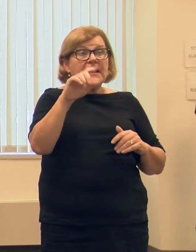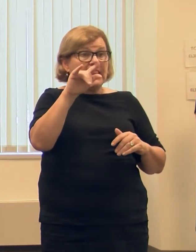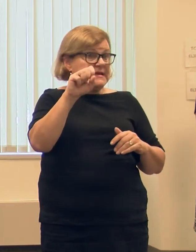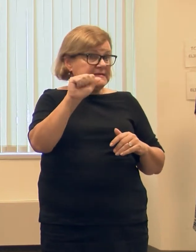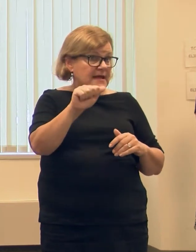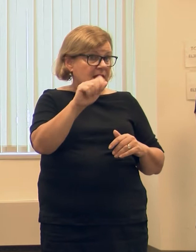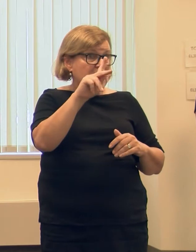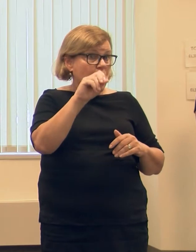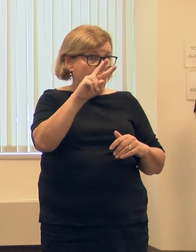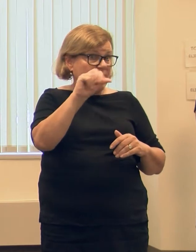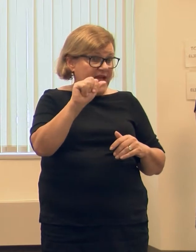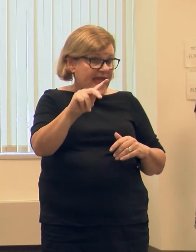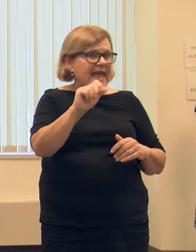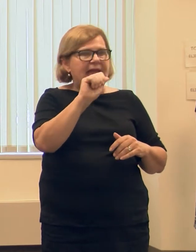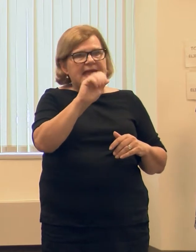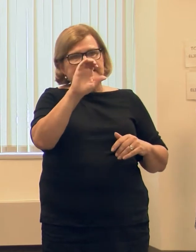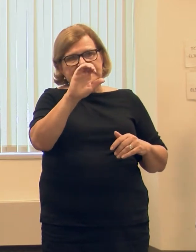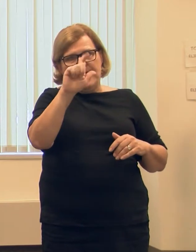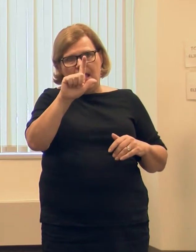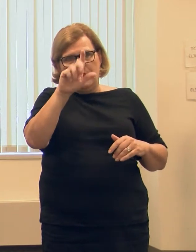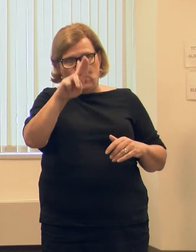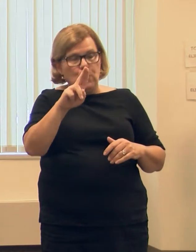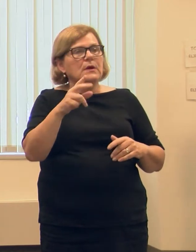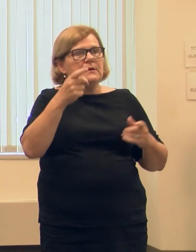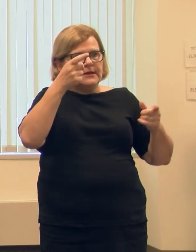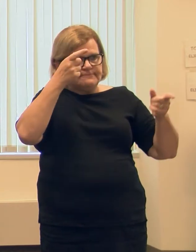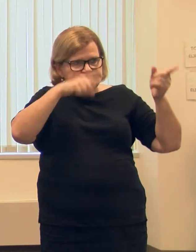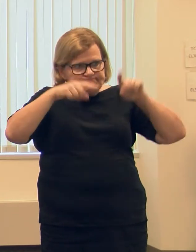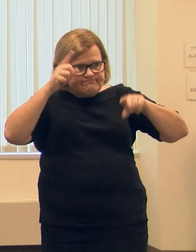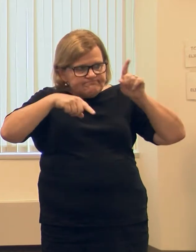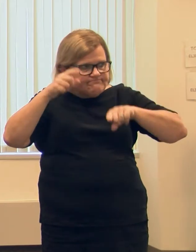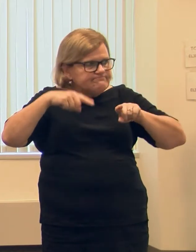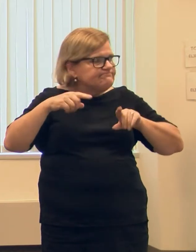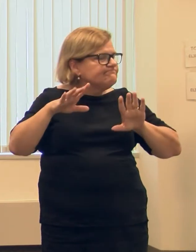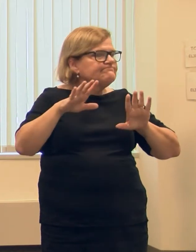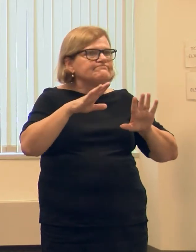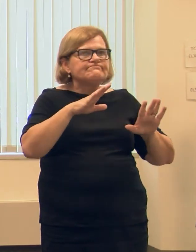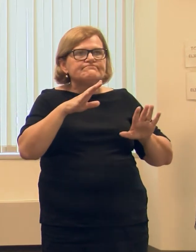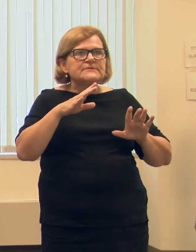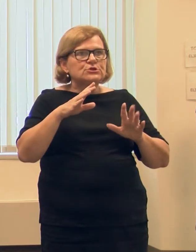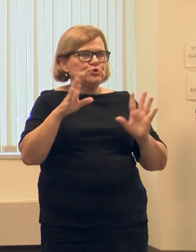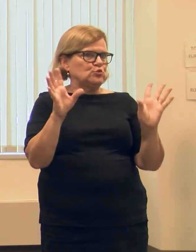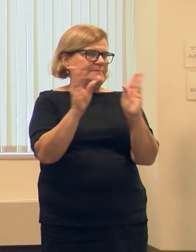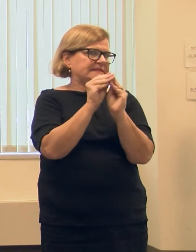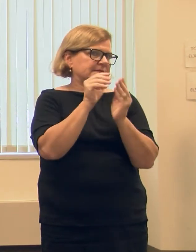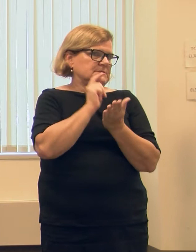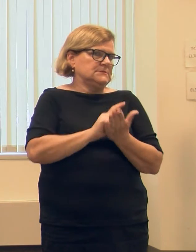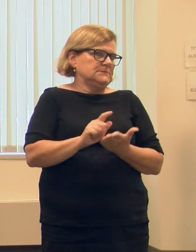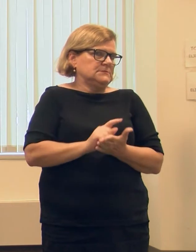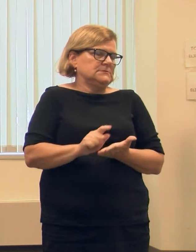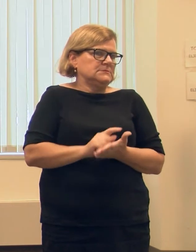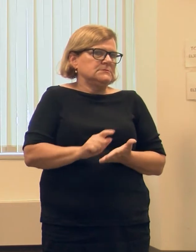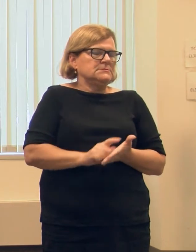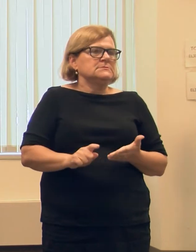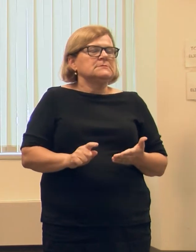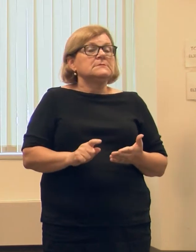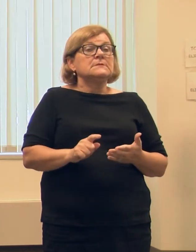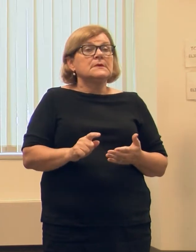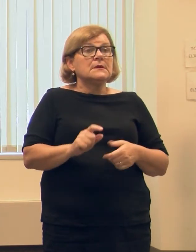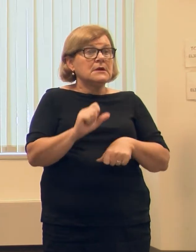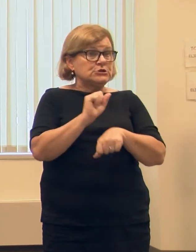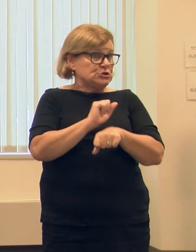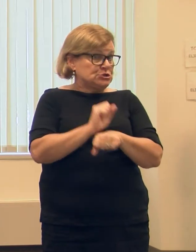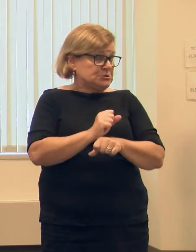the ACLU of Michigan, to come together to meet on a weekly basis. And the task